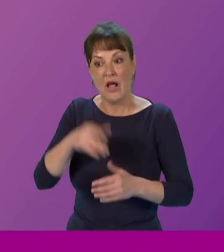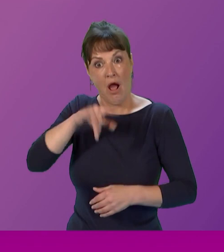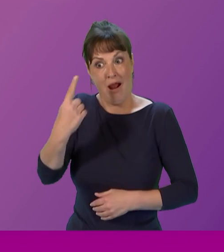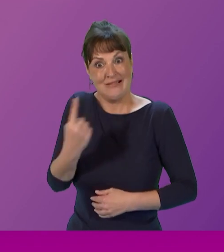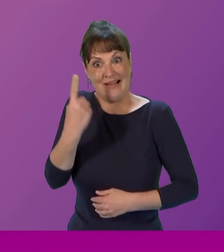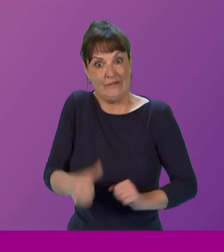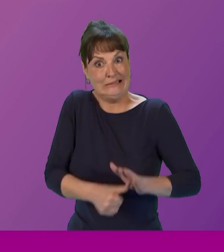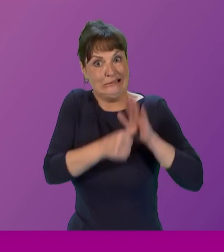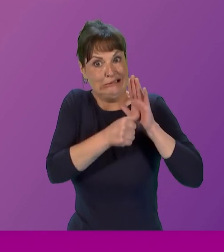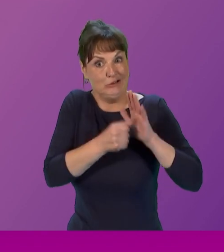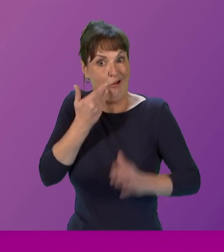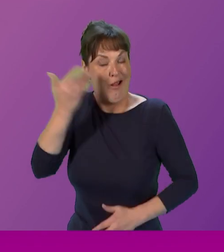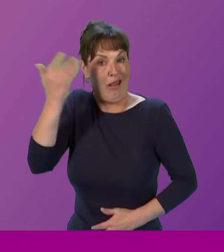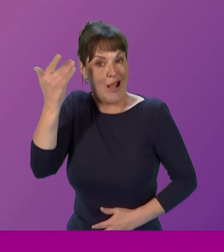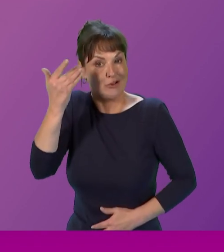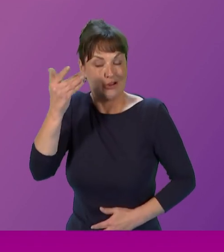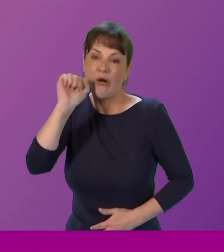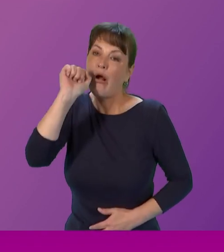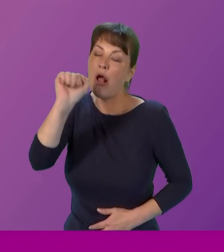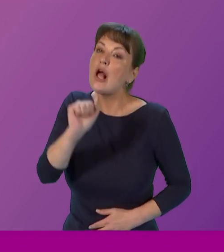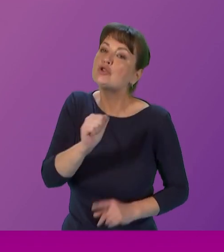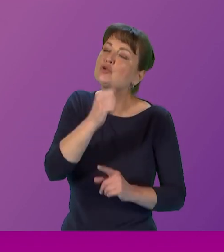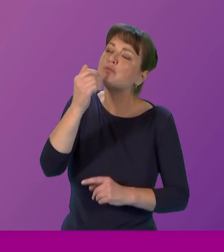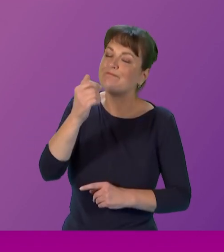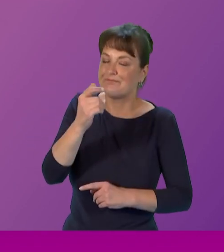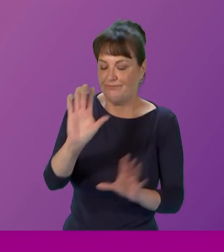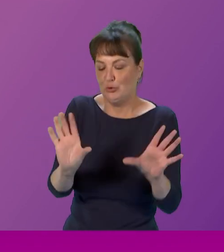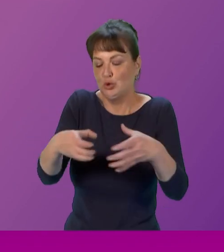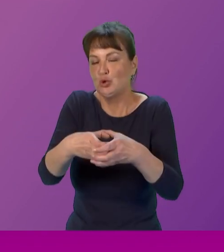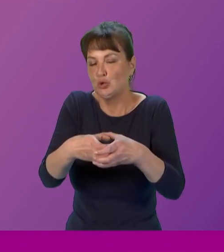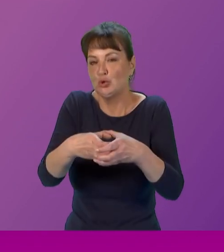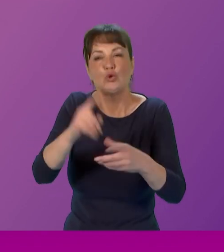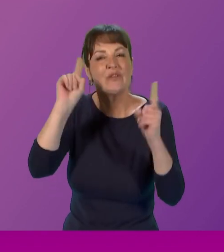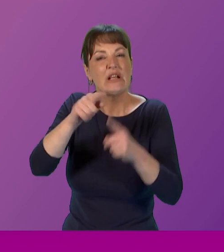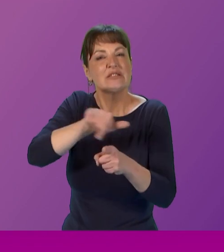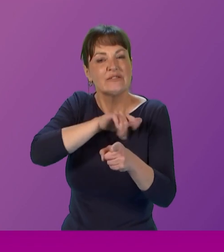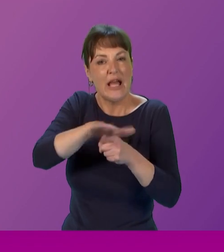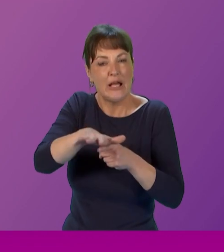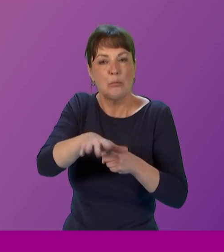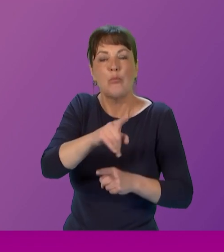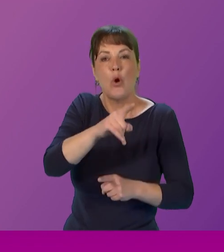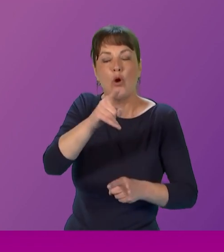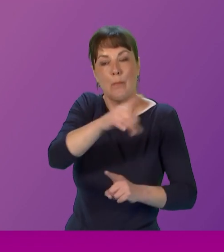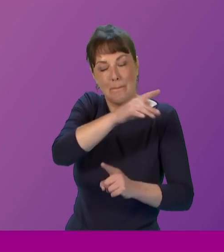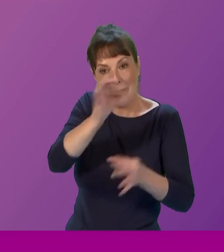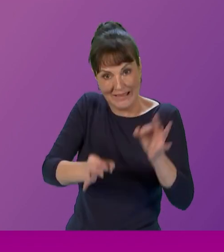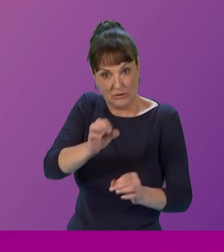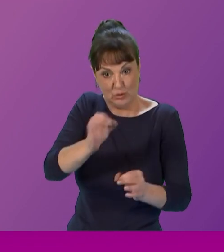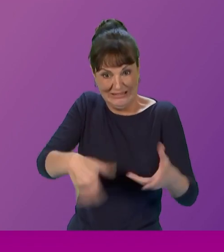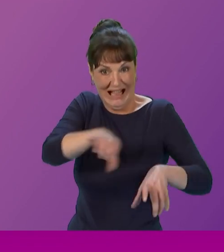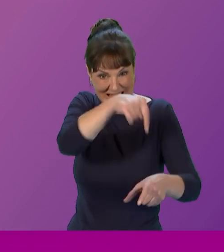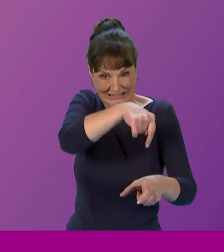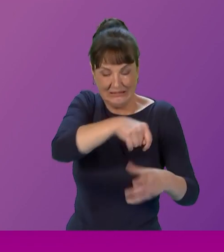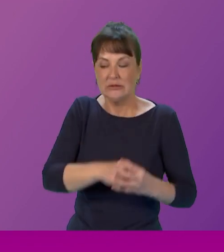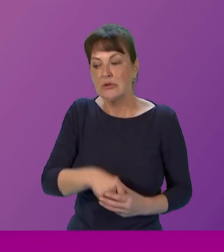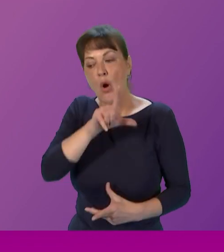in sociology at the school of political science at the university of Edinburgh and the director of gender ed the university's